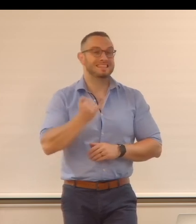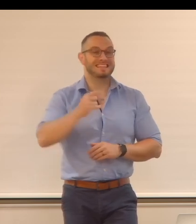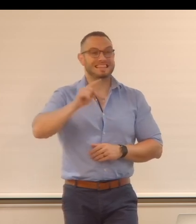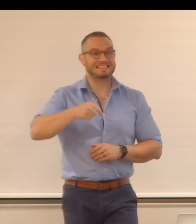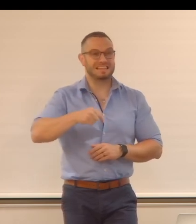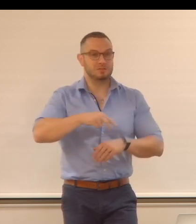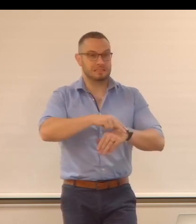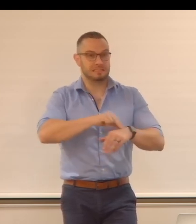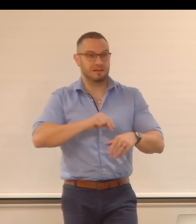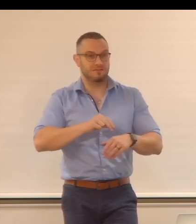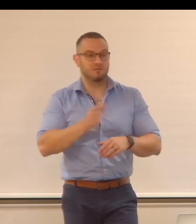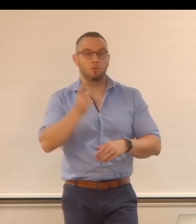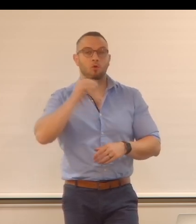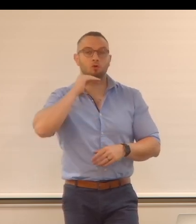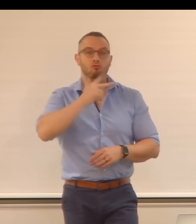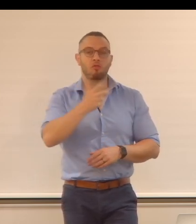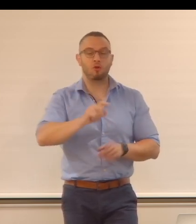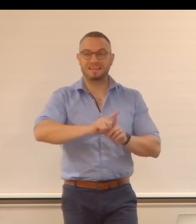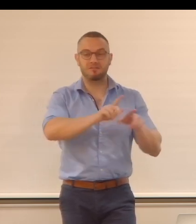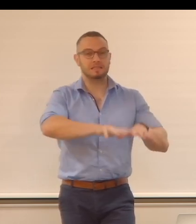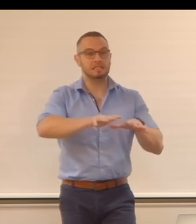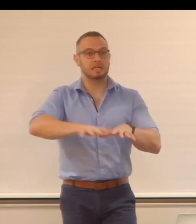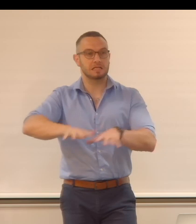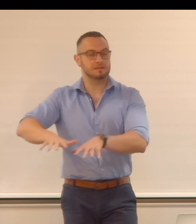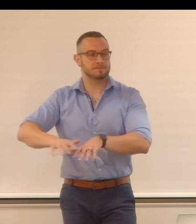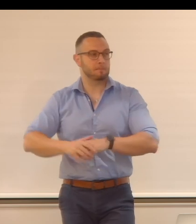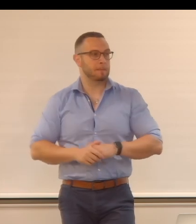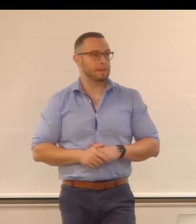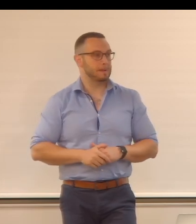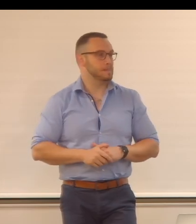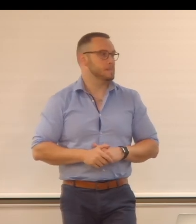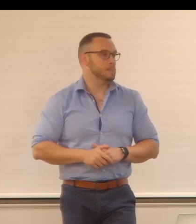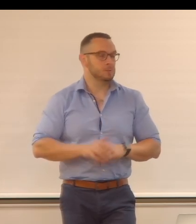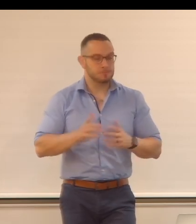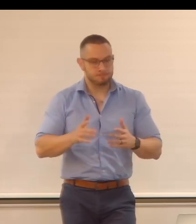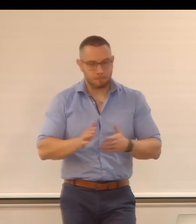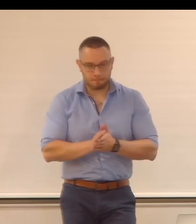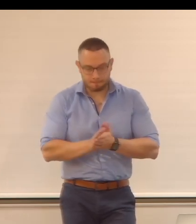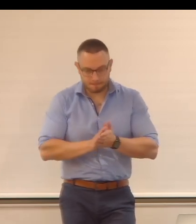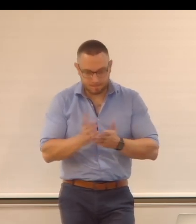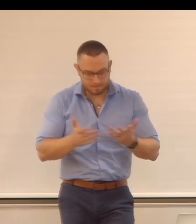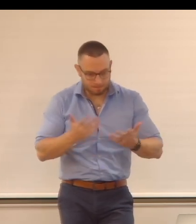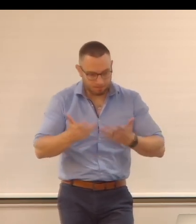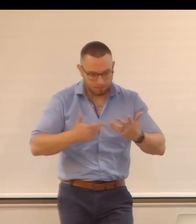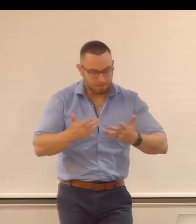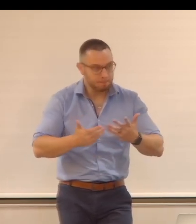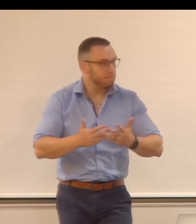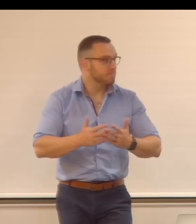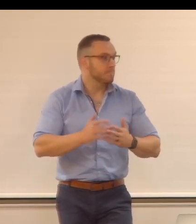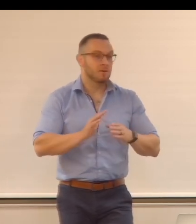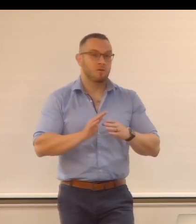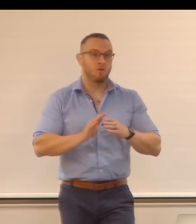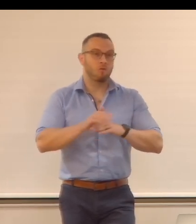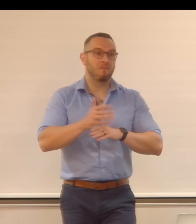employees, 130 nationalities. What else could I say? More than